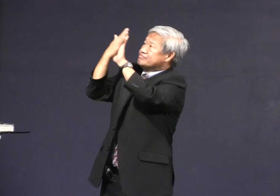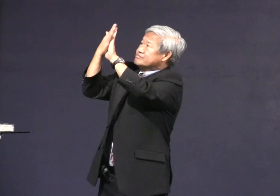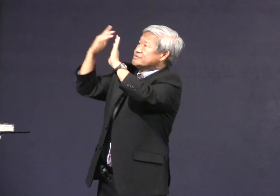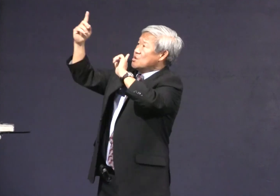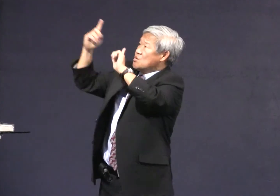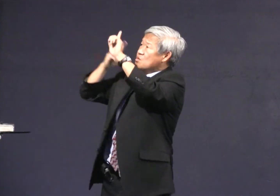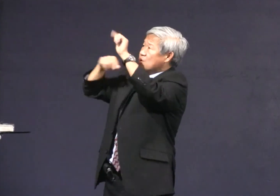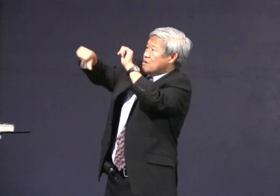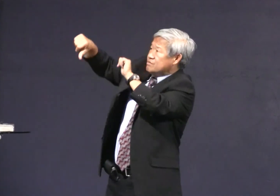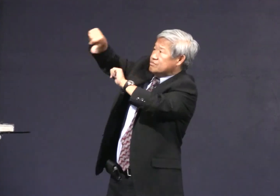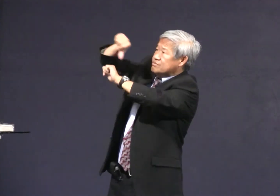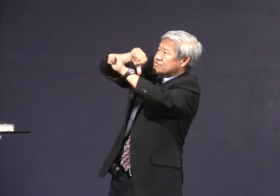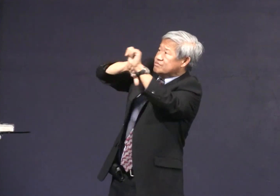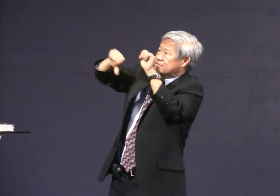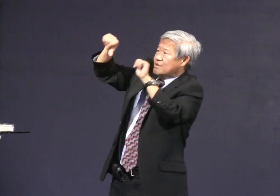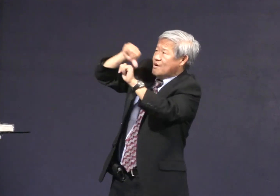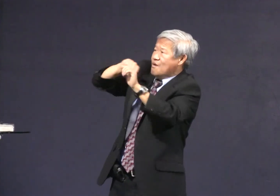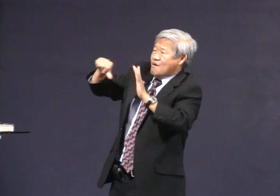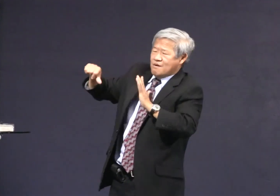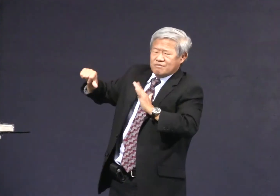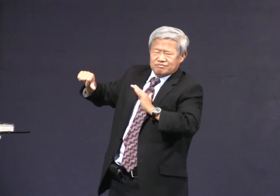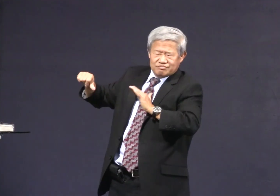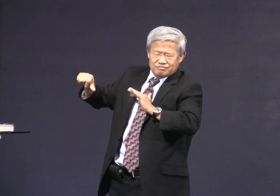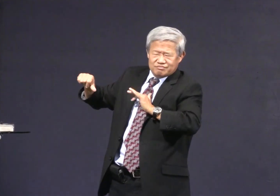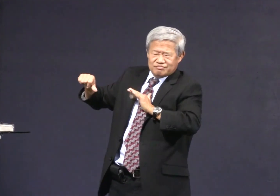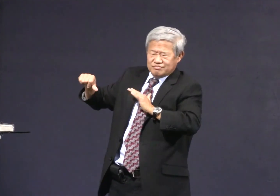complete fellowship with God.